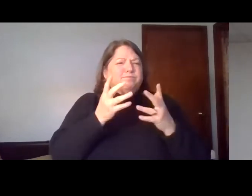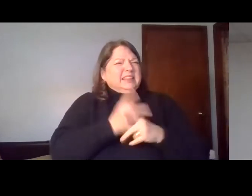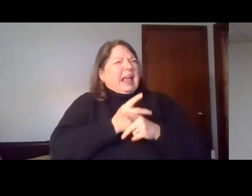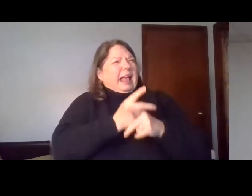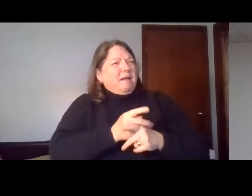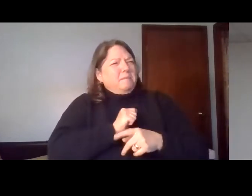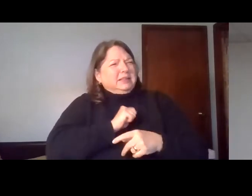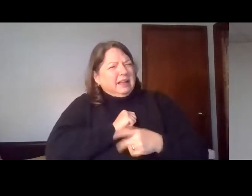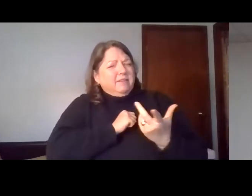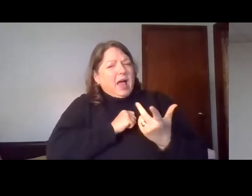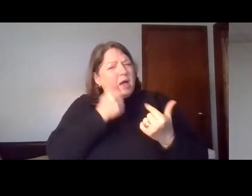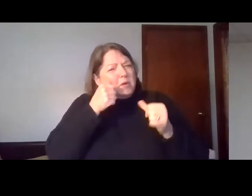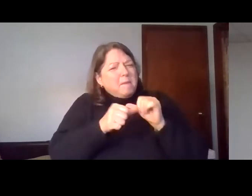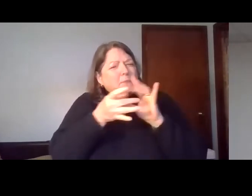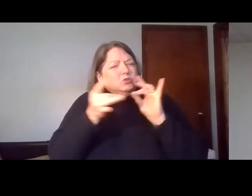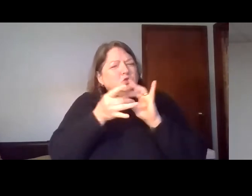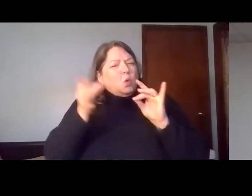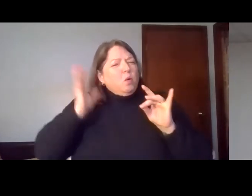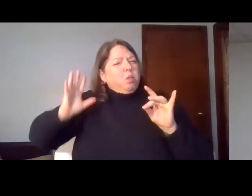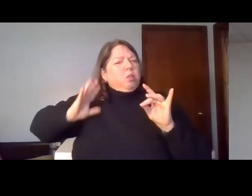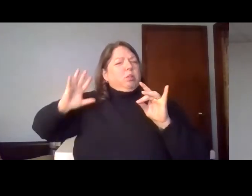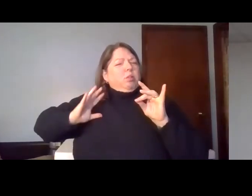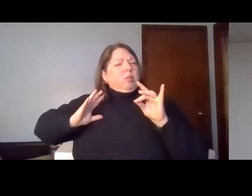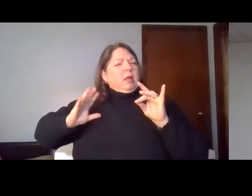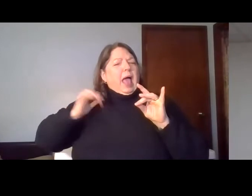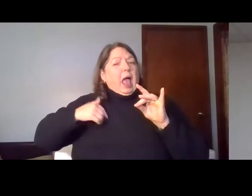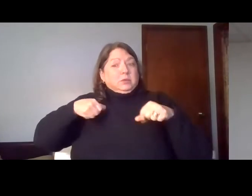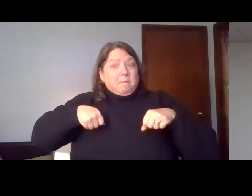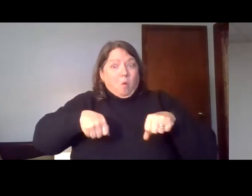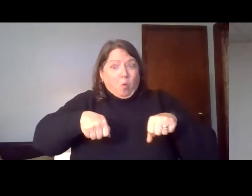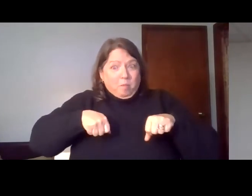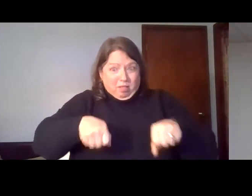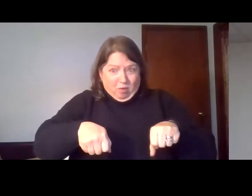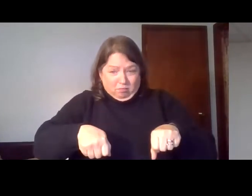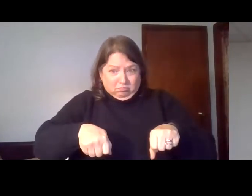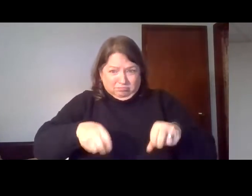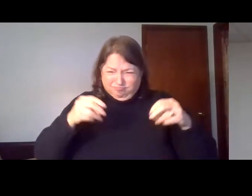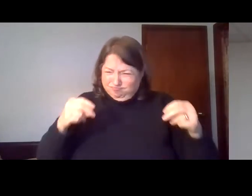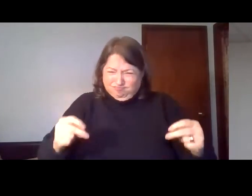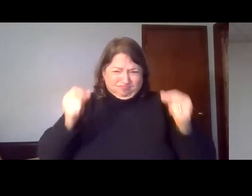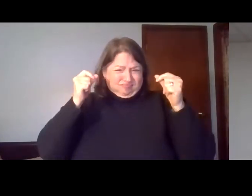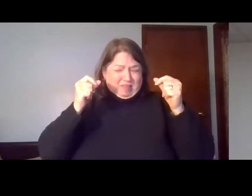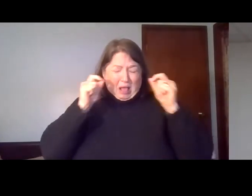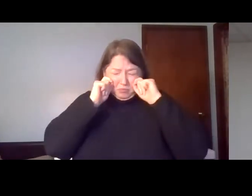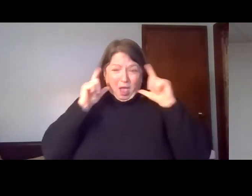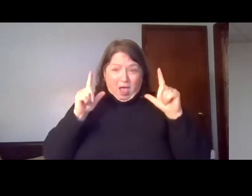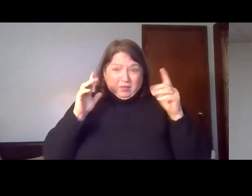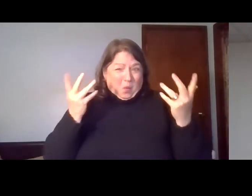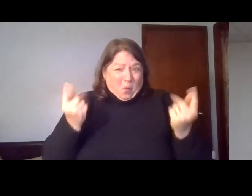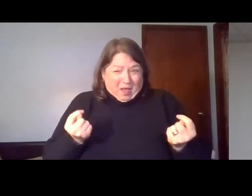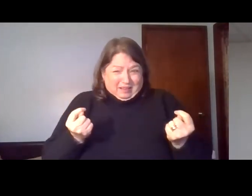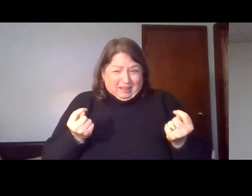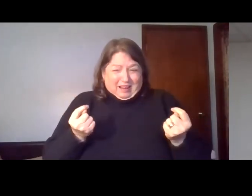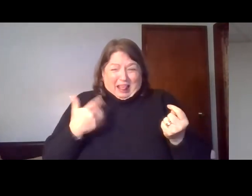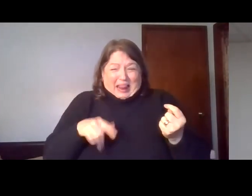had many years ago, I was mowing my lawn when all of a sudden I was surprised by tiny little